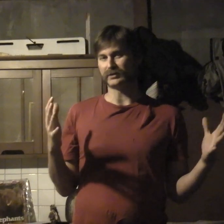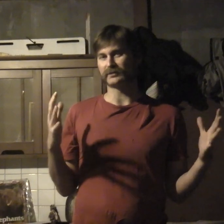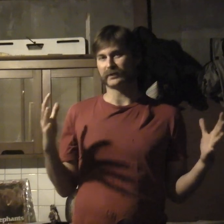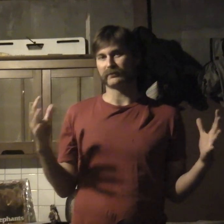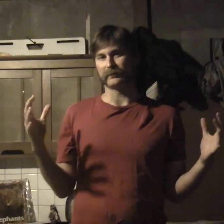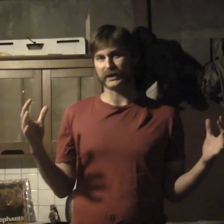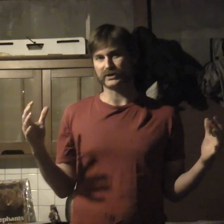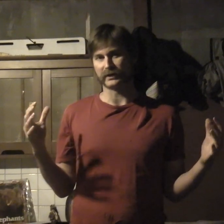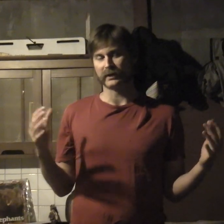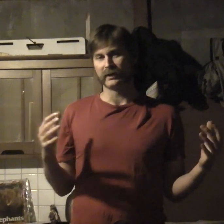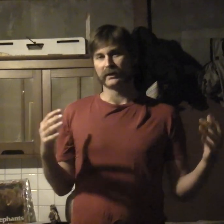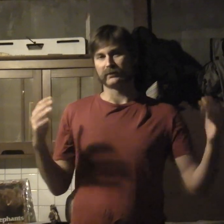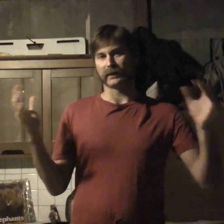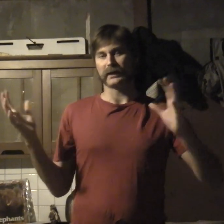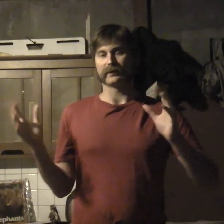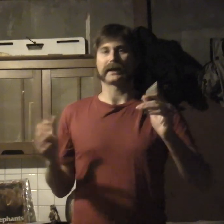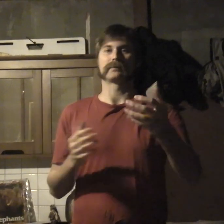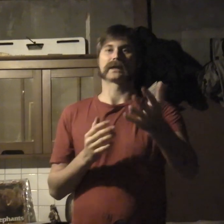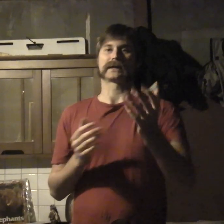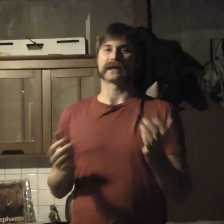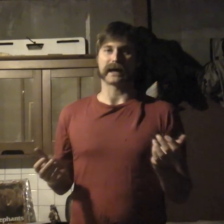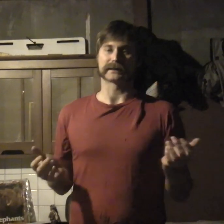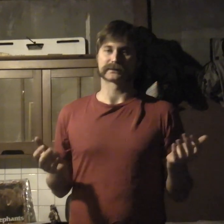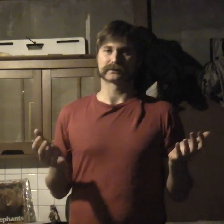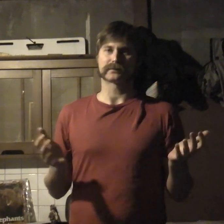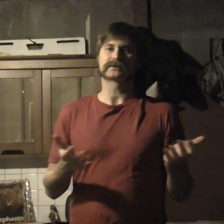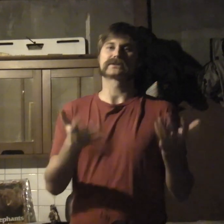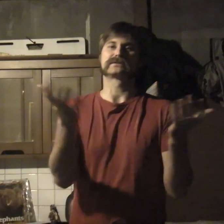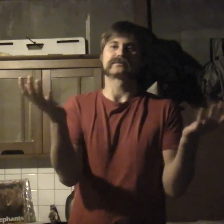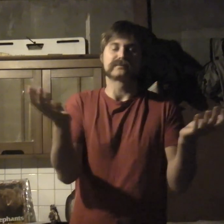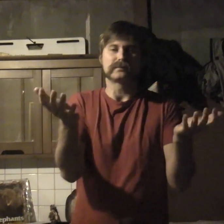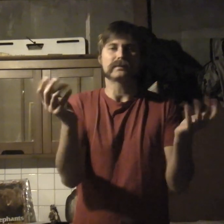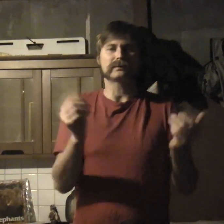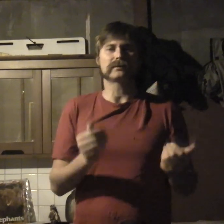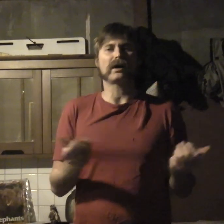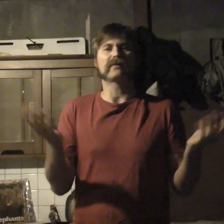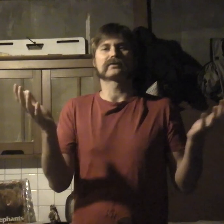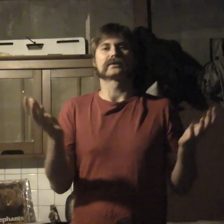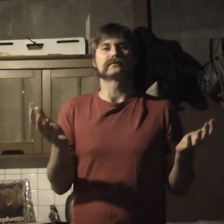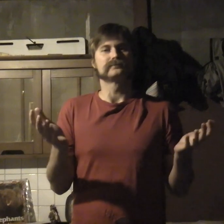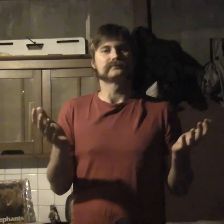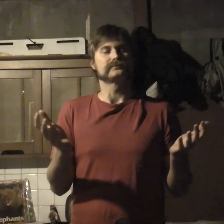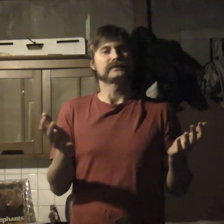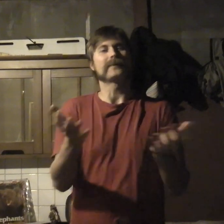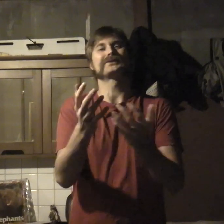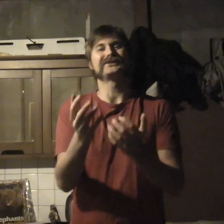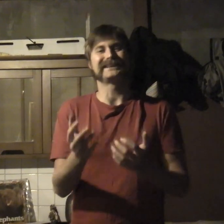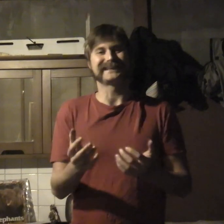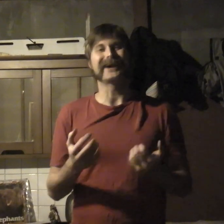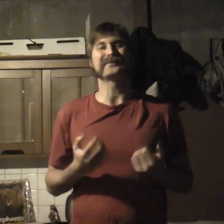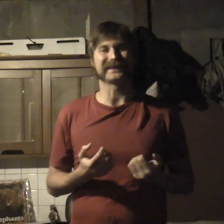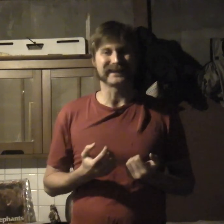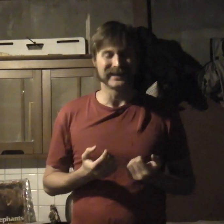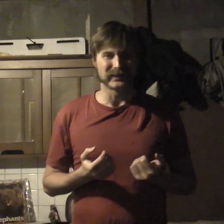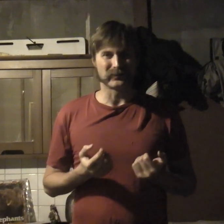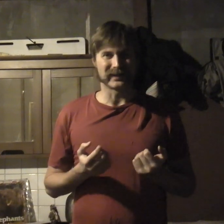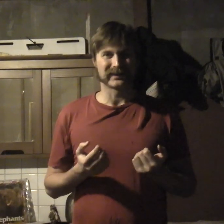useful information for later that I would like to ask or to offer the opportunity to help me with